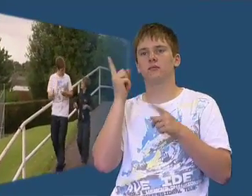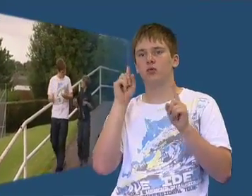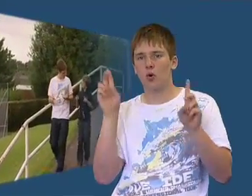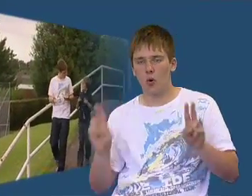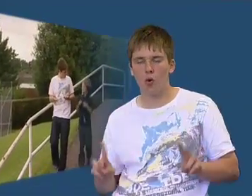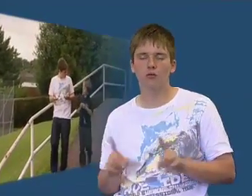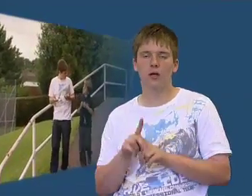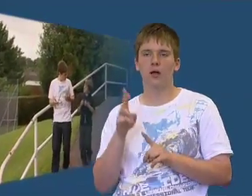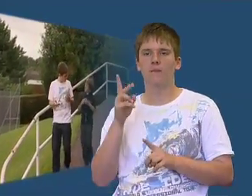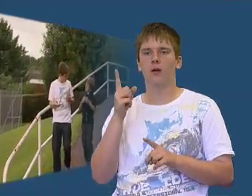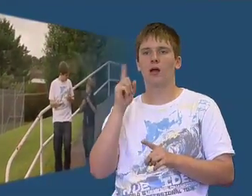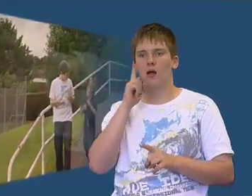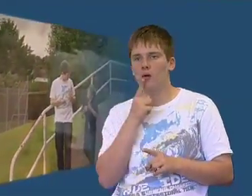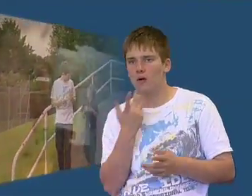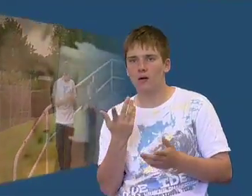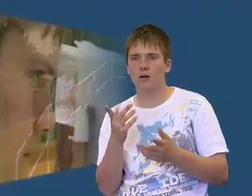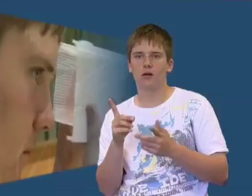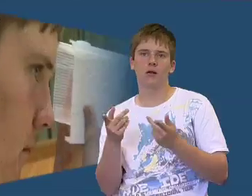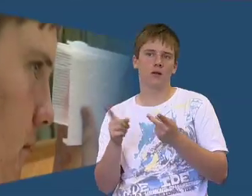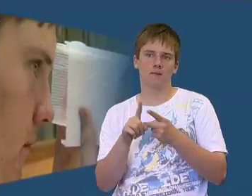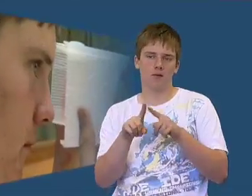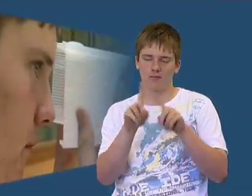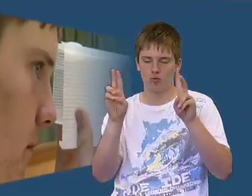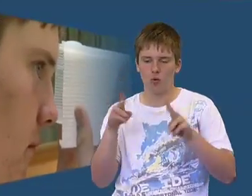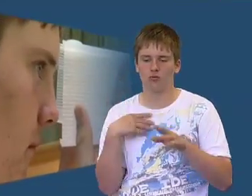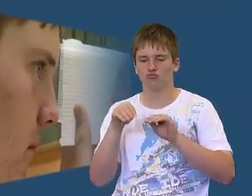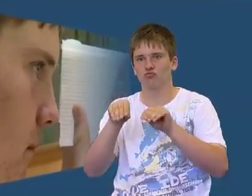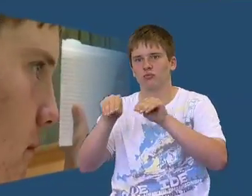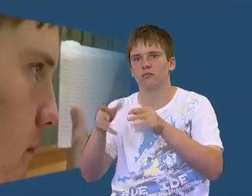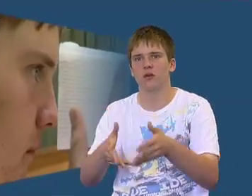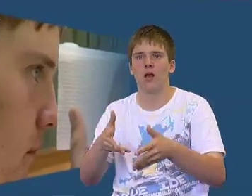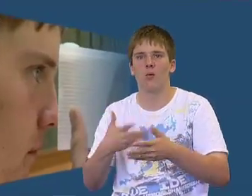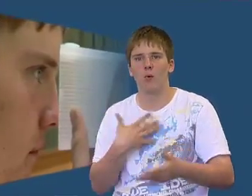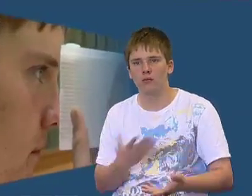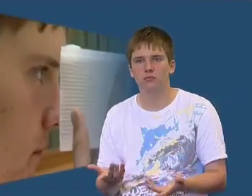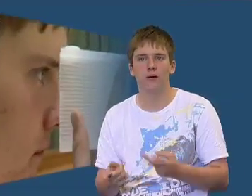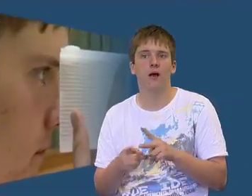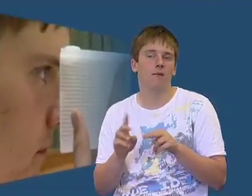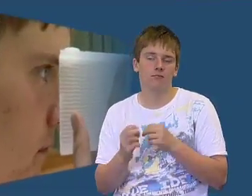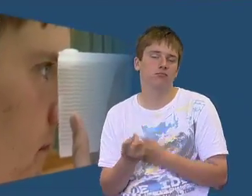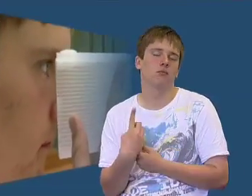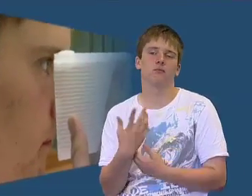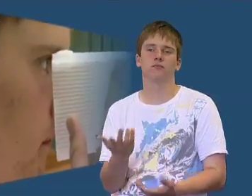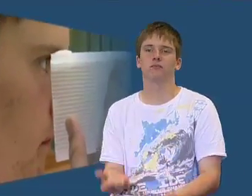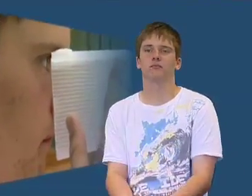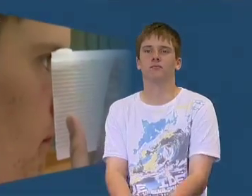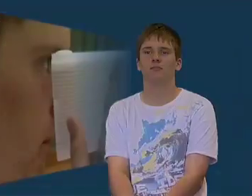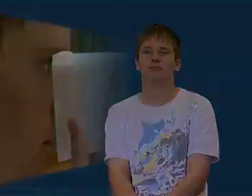So maybe I could work in a school with hearing people and teach them. Teach them sign language. I'd really like that. We'll see what happens. words of